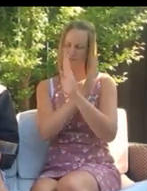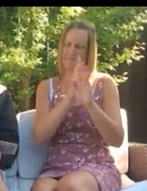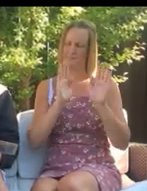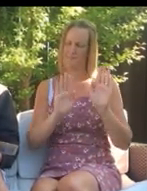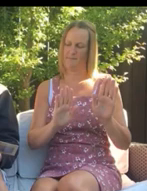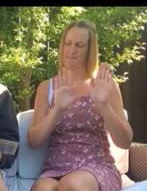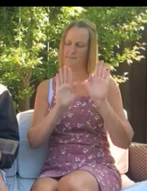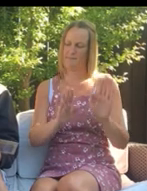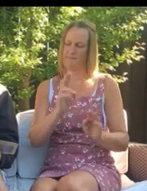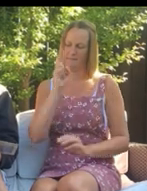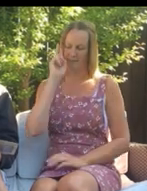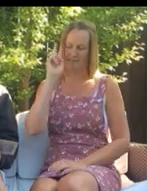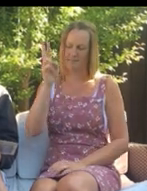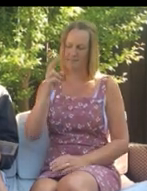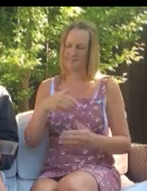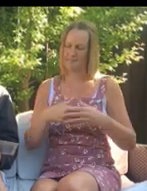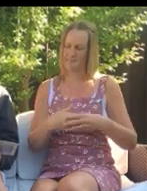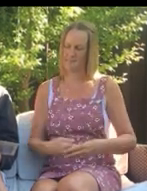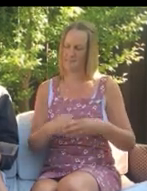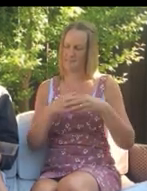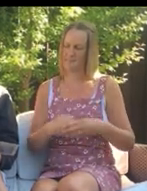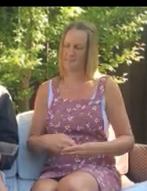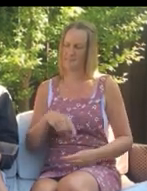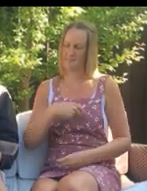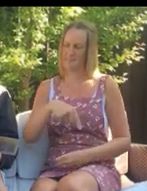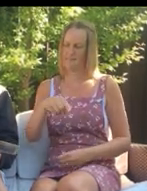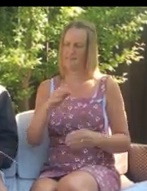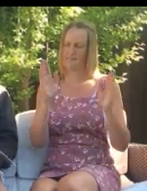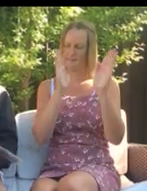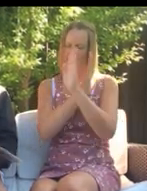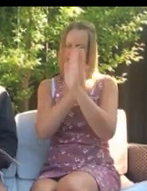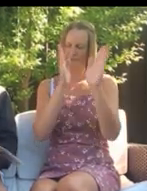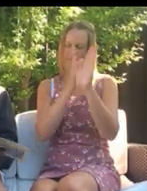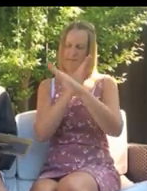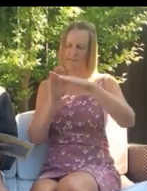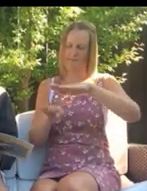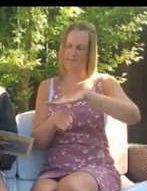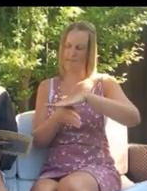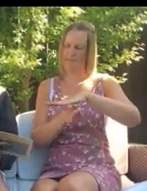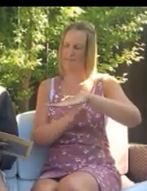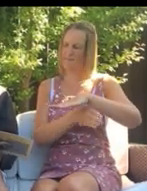I'll wait and watch, he tells his friends. You go and hide our raft away.